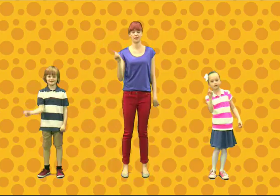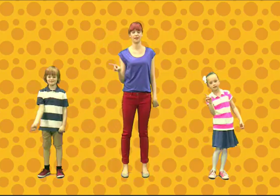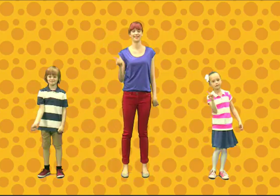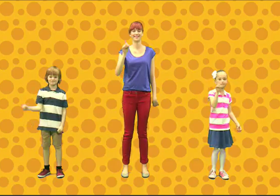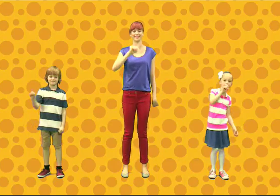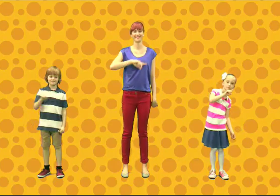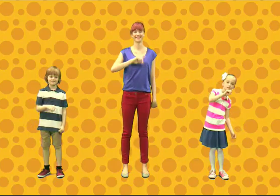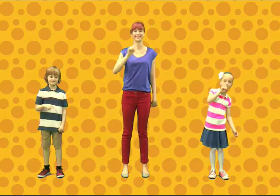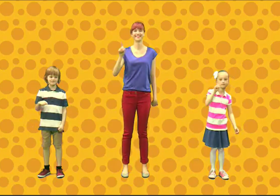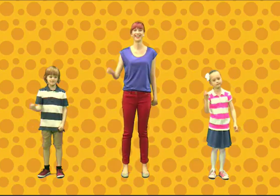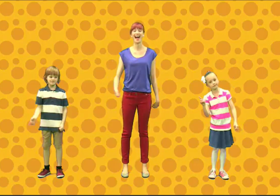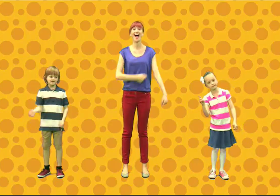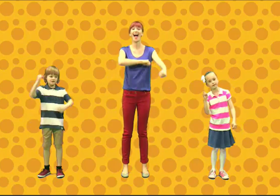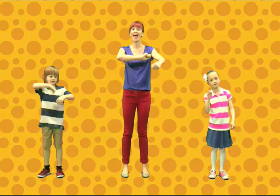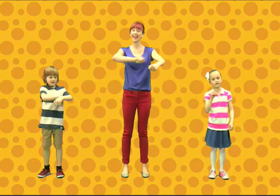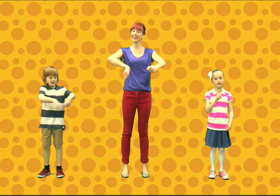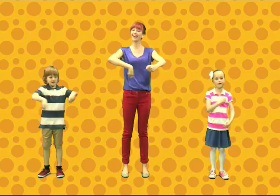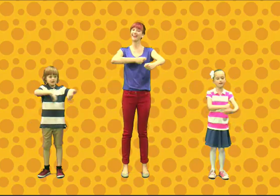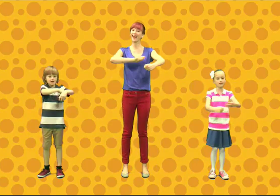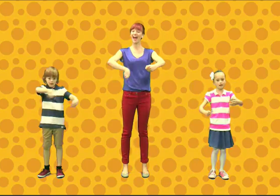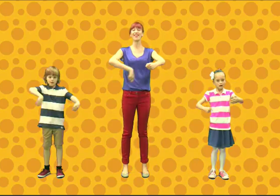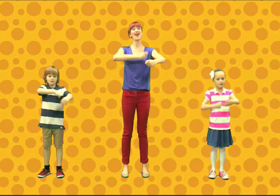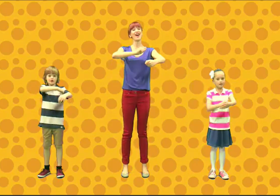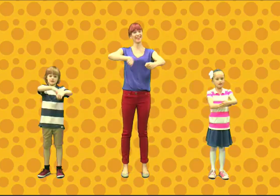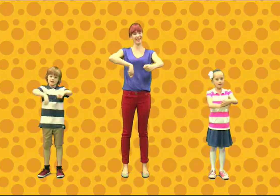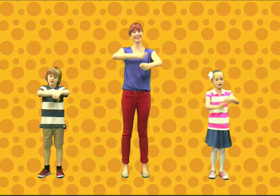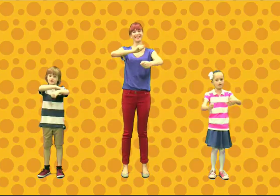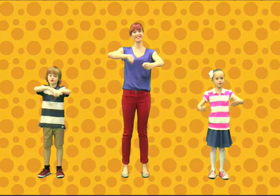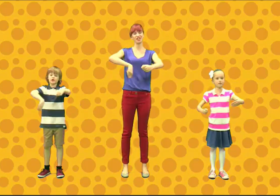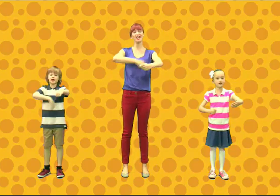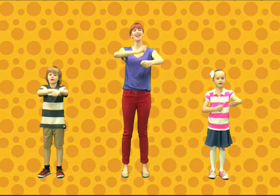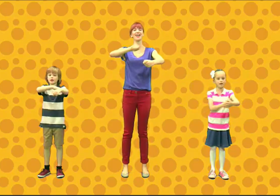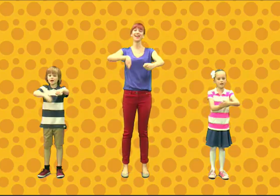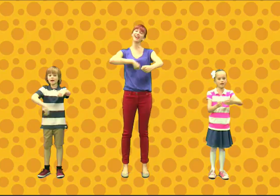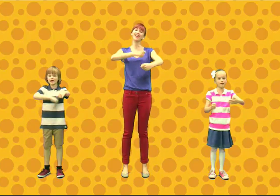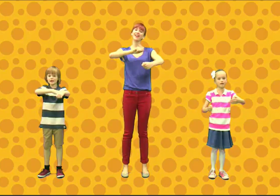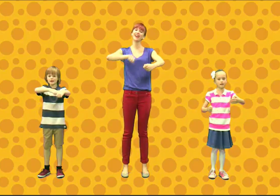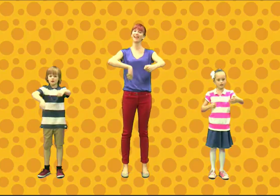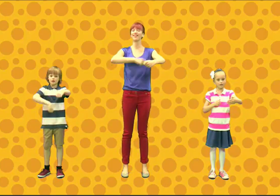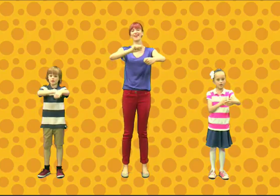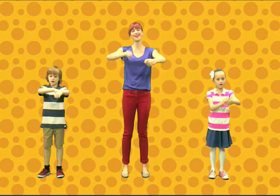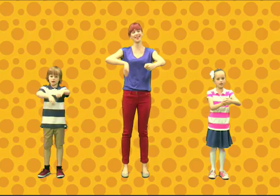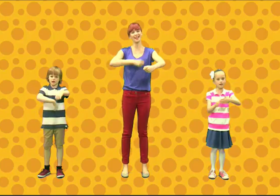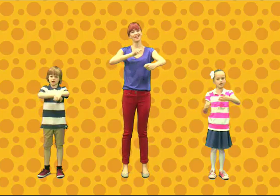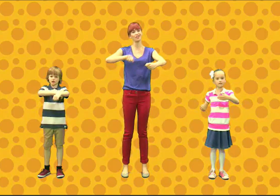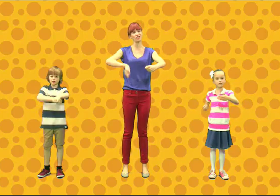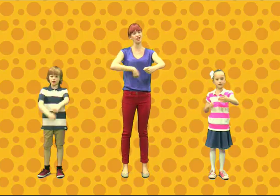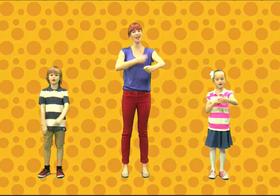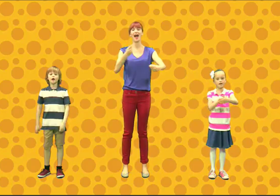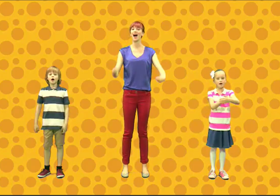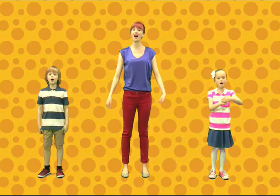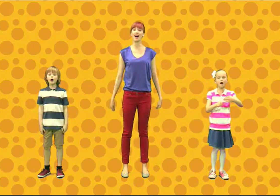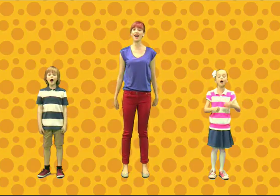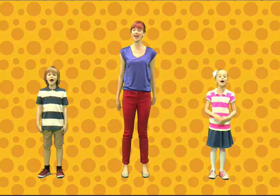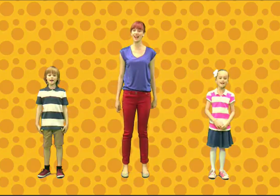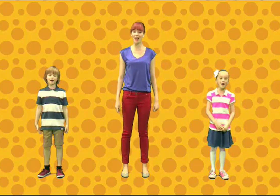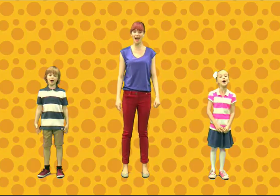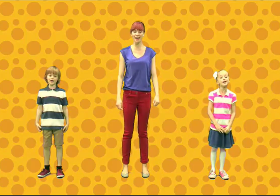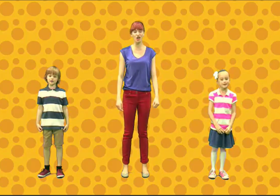In the kitchen, in the kitchen I like